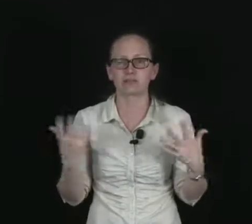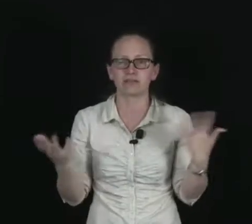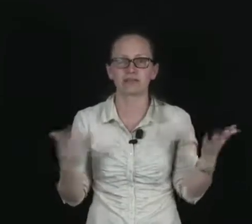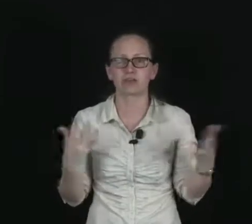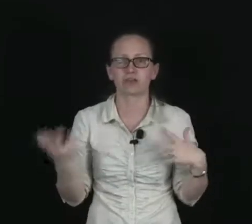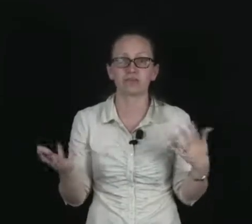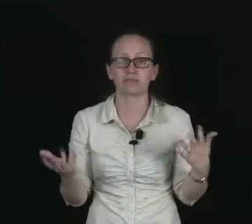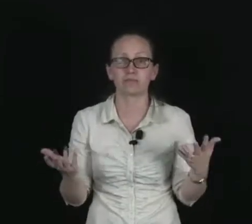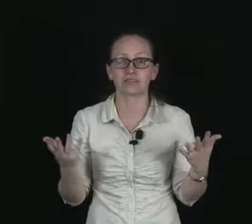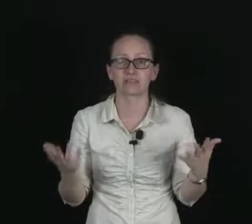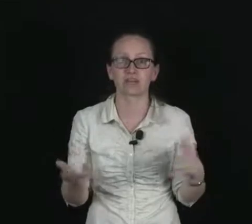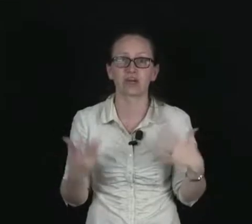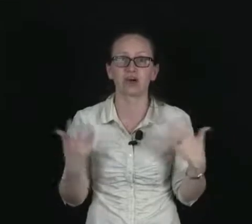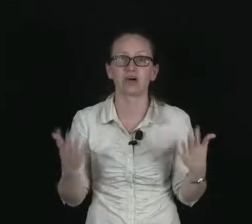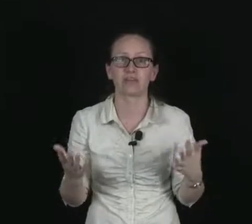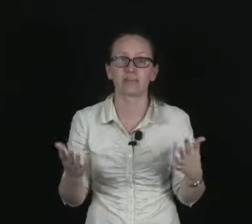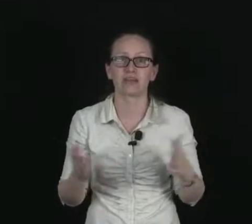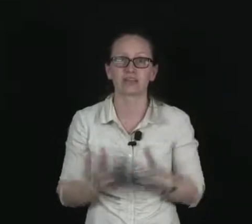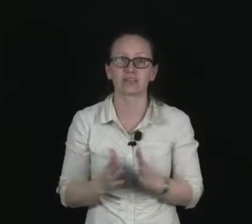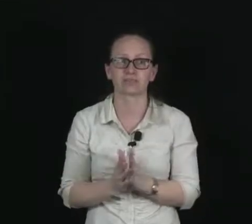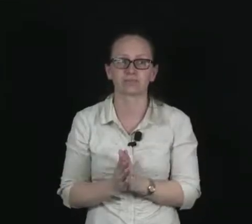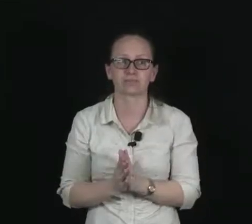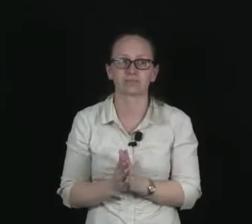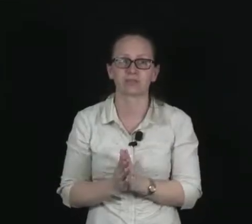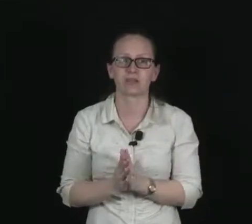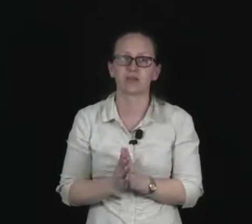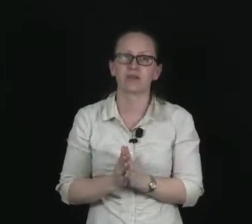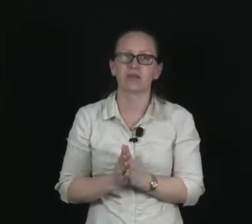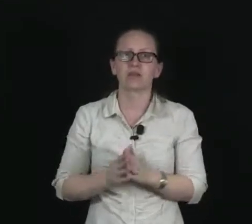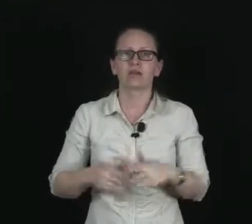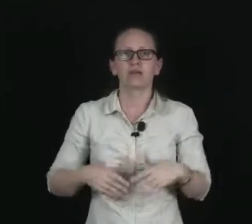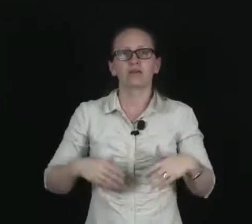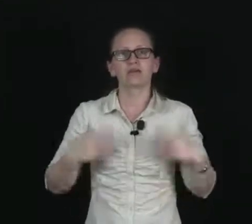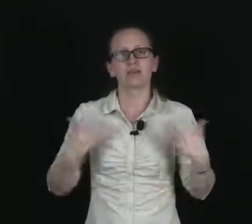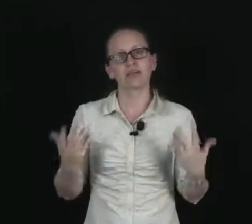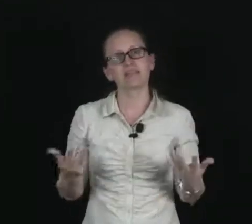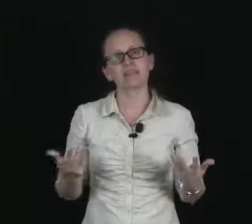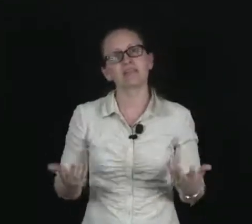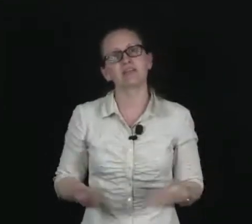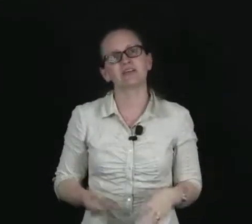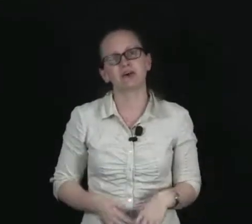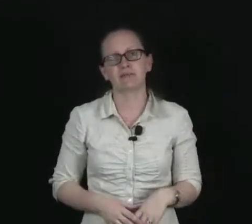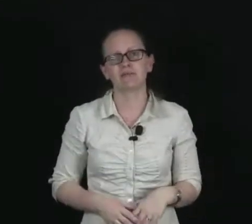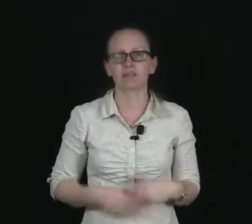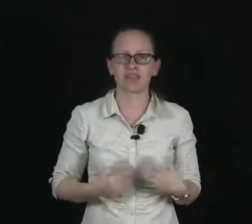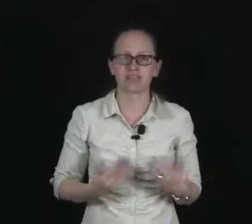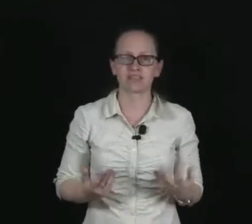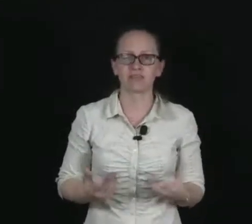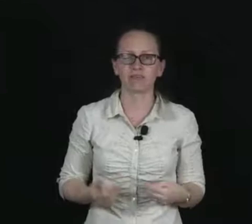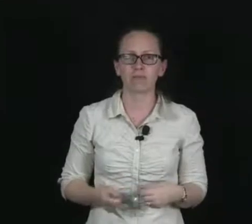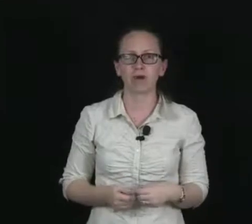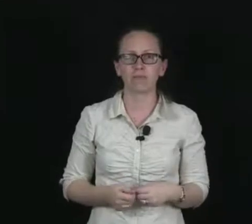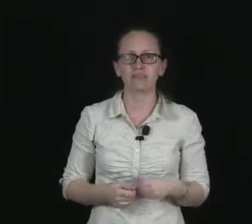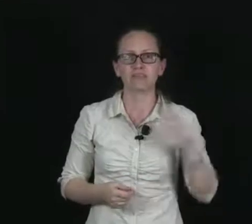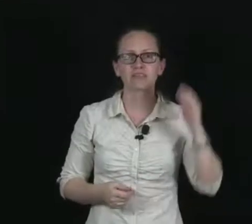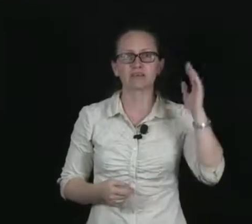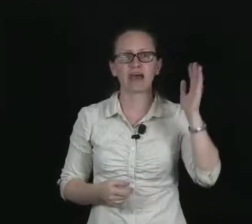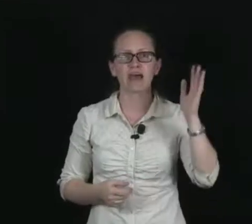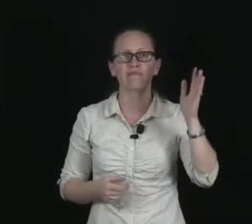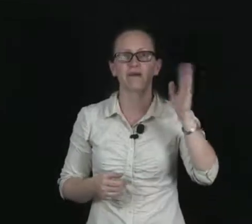a surgical procedure on the patient. So in this video, we've looked at the different properties of alpha,